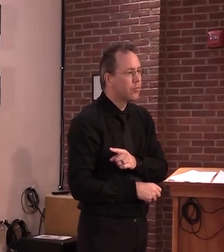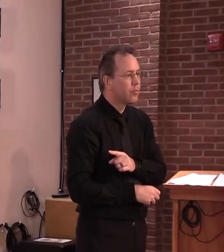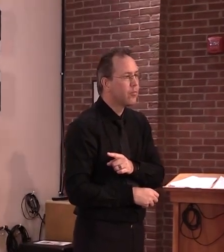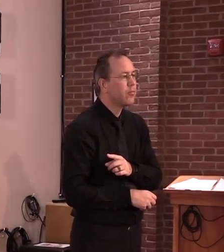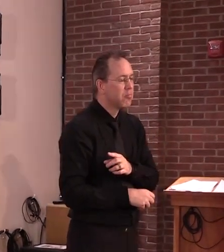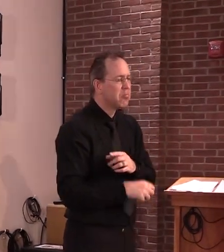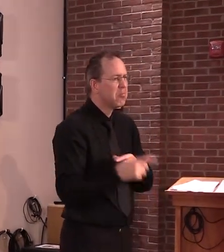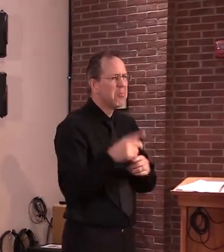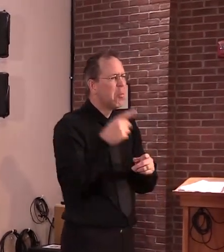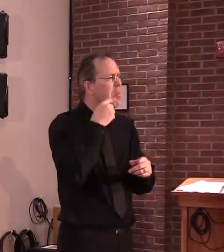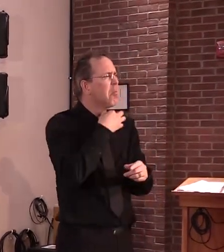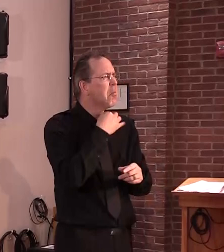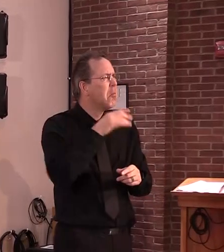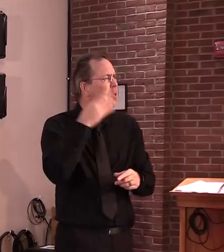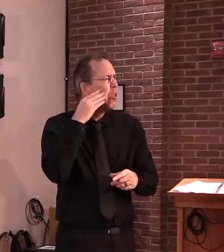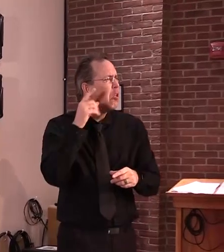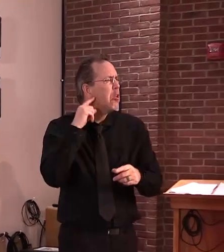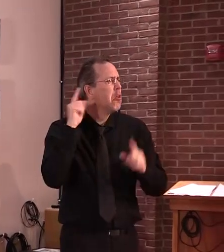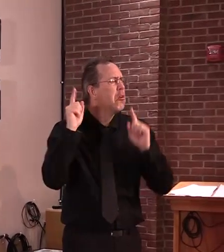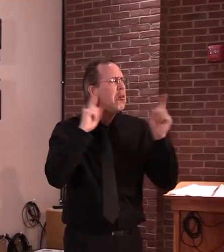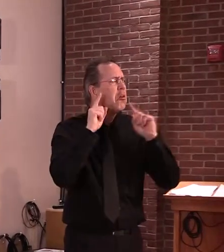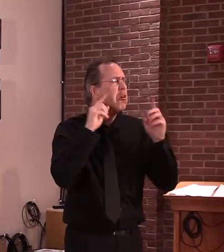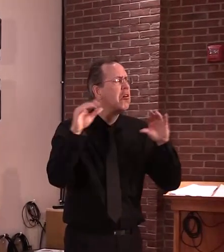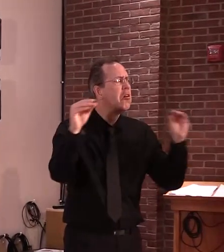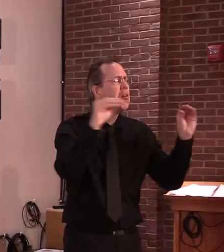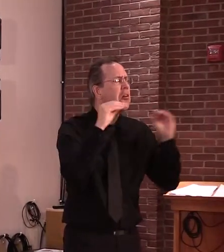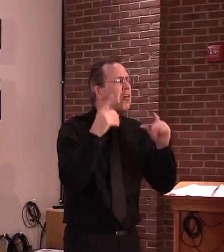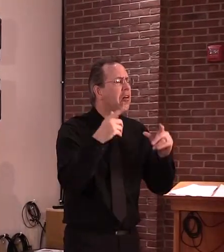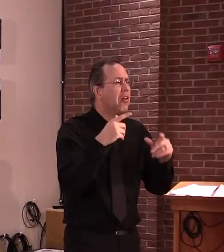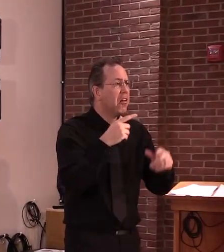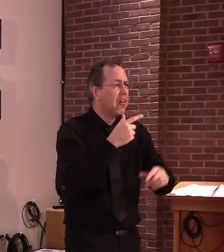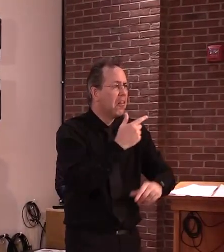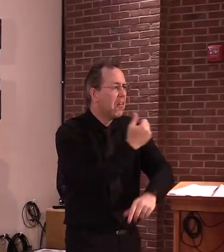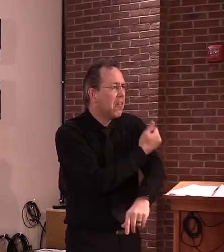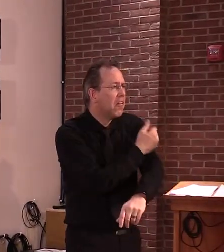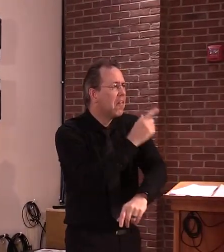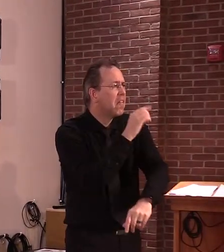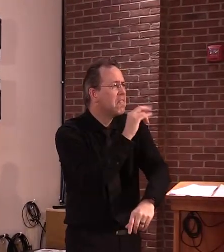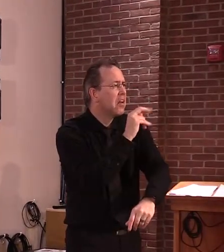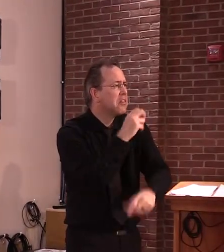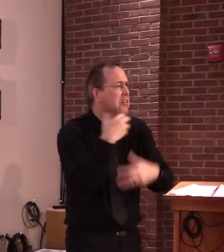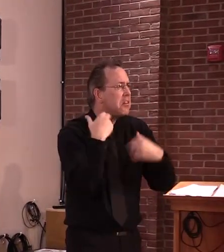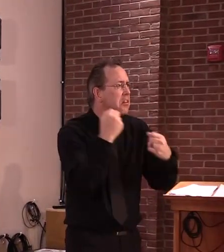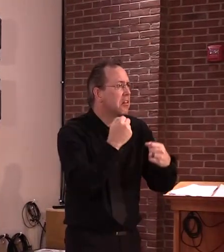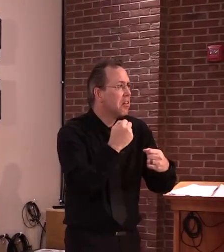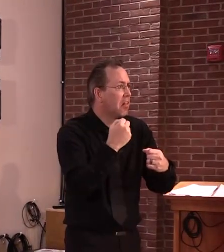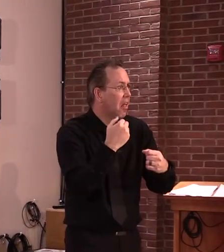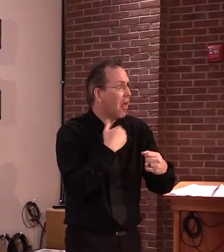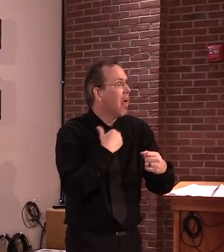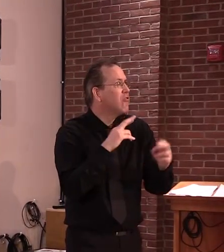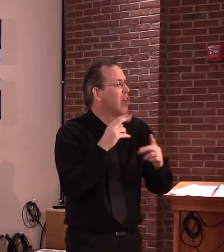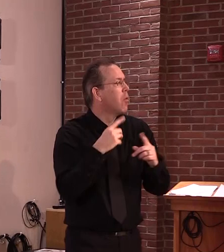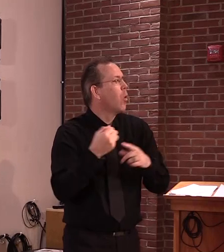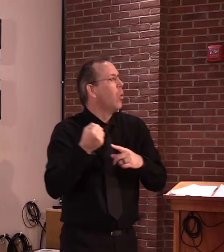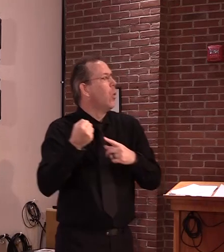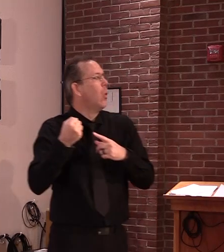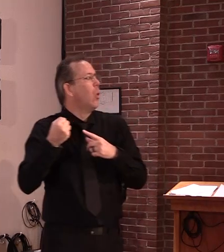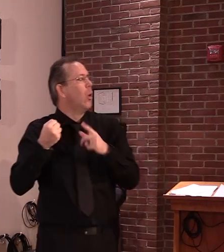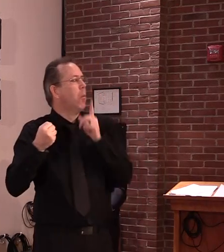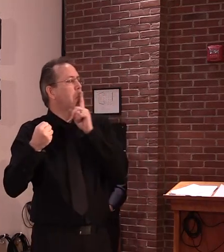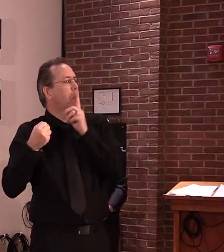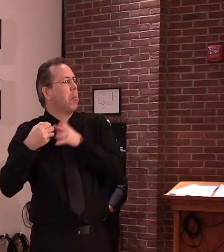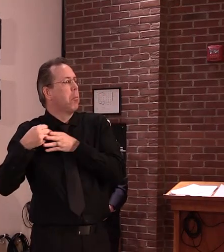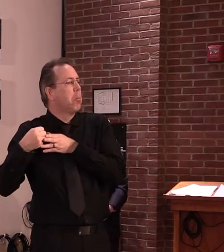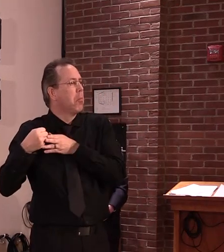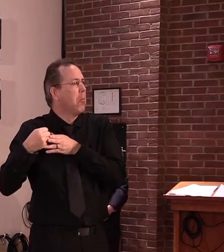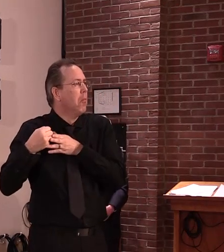holding out too much hope for a vaccine. There's not a vaccine for HIV, AIDS, Lyme disease or any other coronavirus. Should we